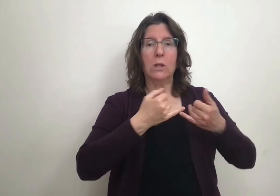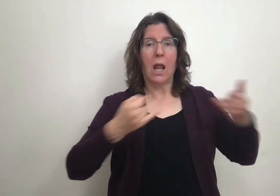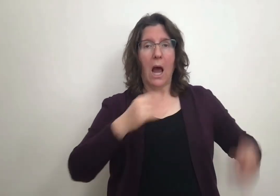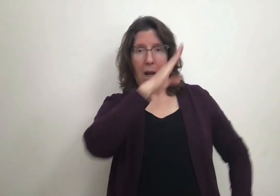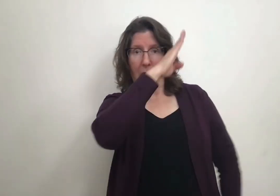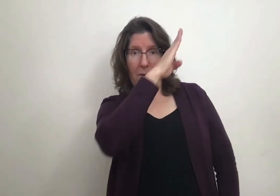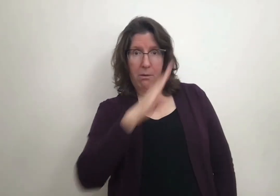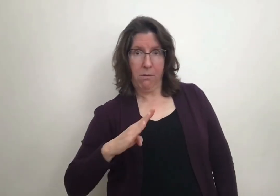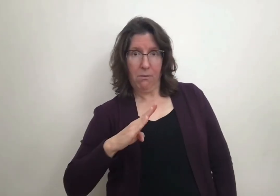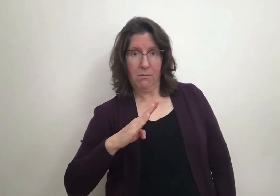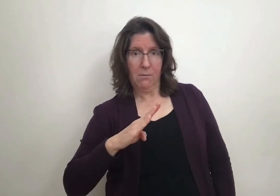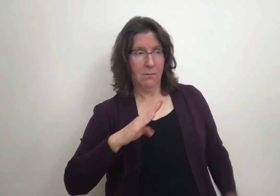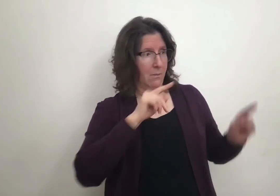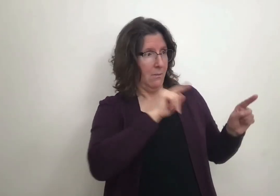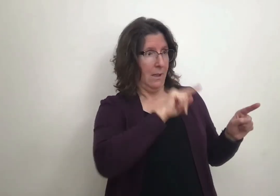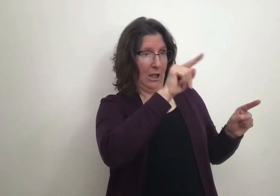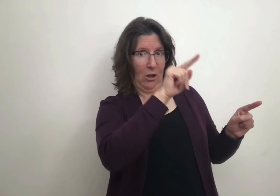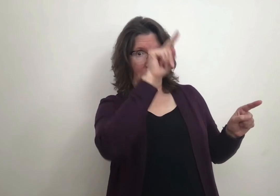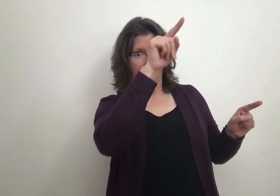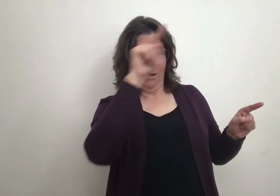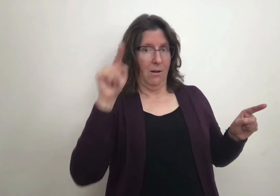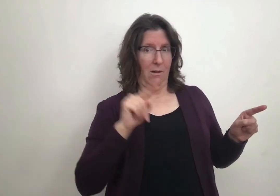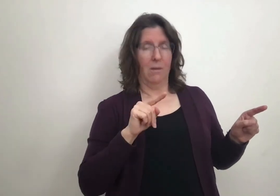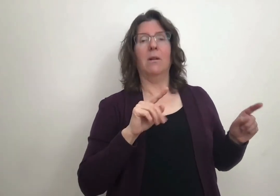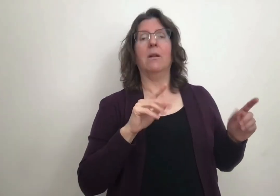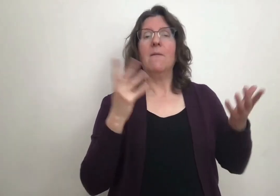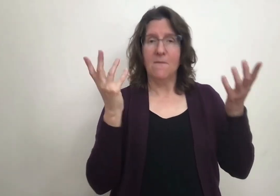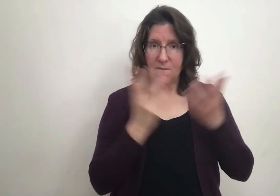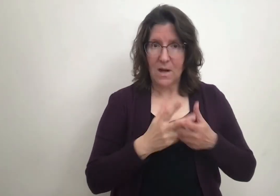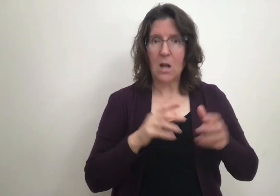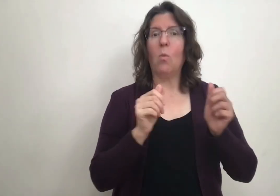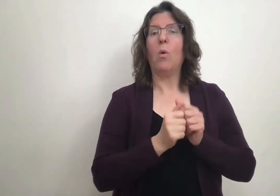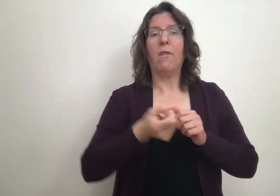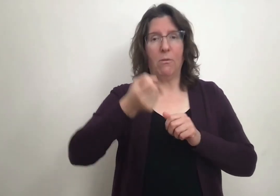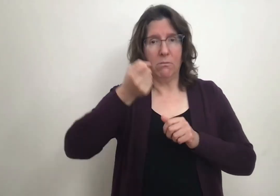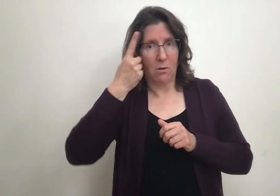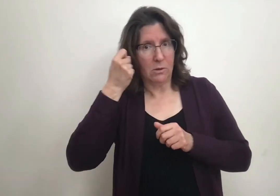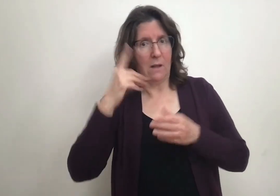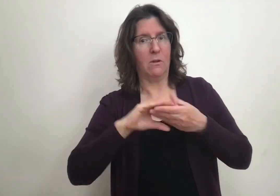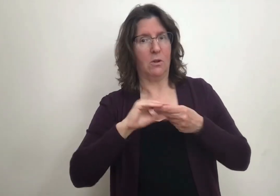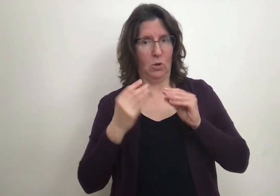How they could be incorporated into the art to reflect the plot points and the arc of the story.